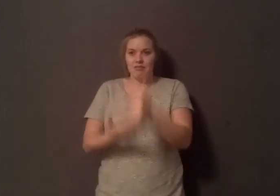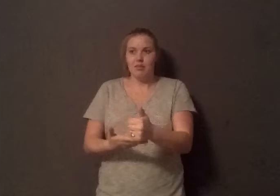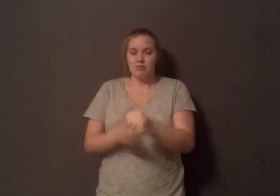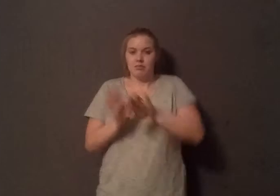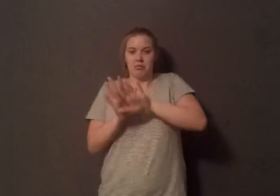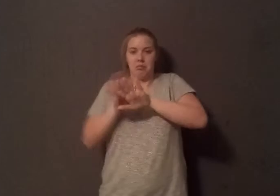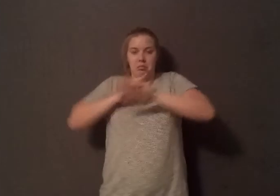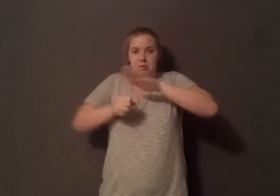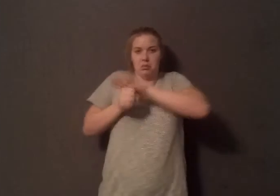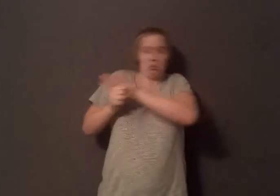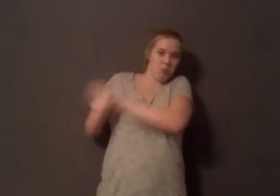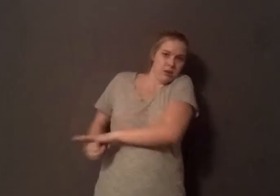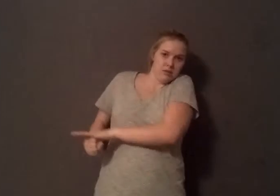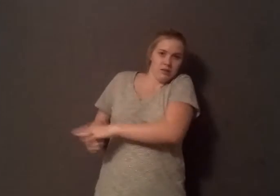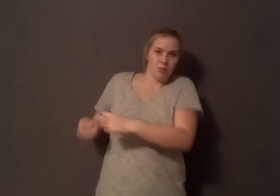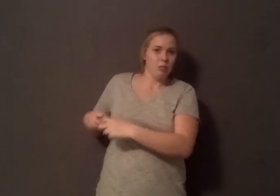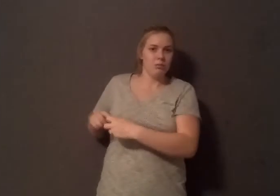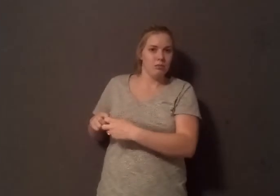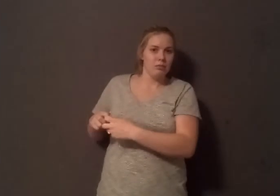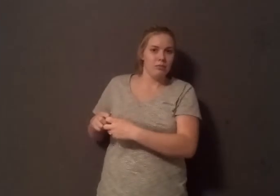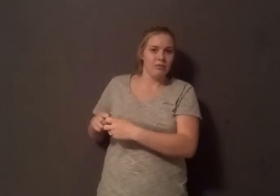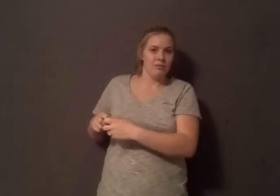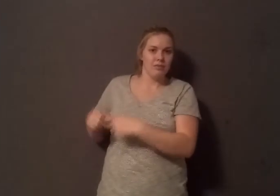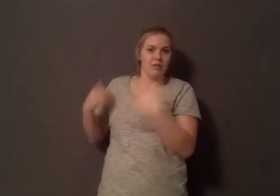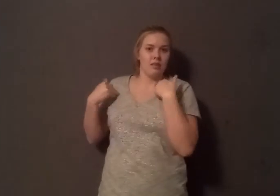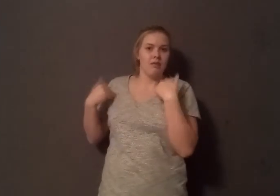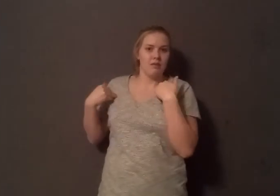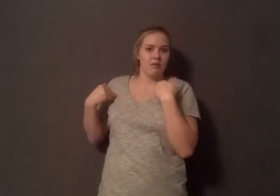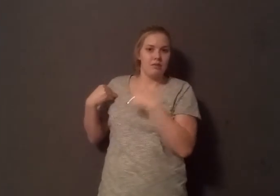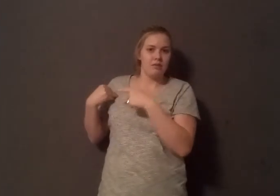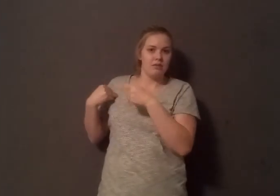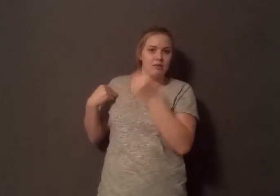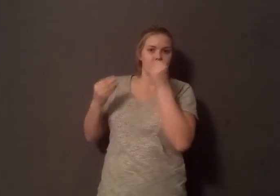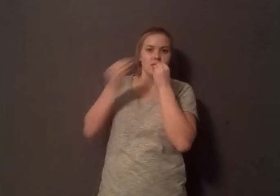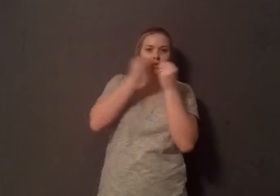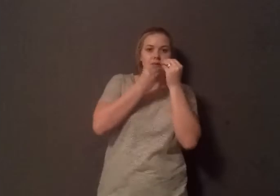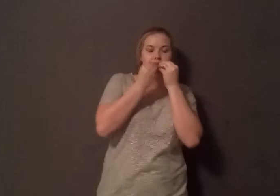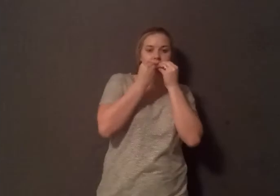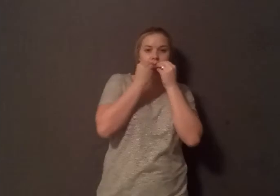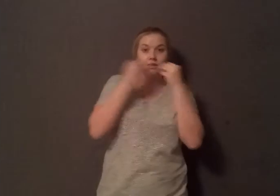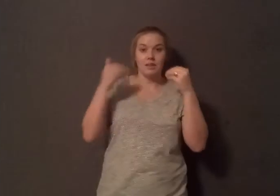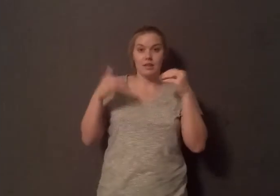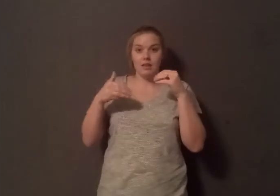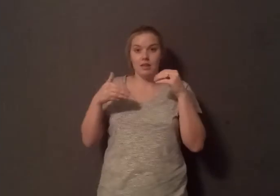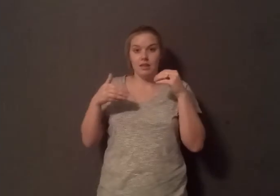dioxins, like strontium-90 because they fall out over all sorts of farm fields and water bodies and they don't skip over the organic fields.